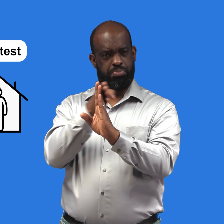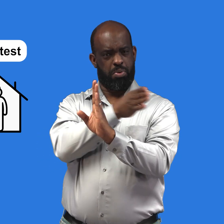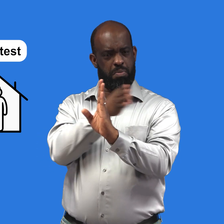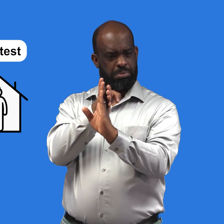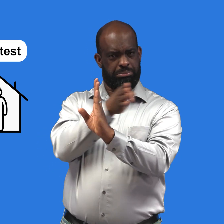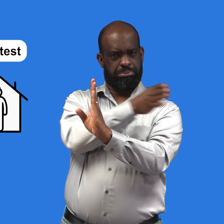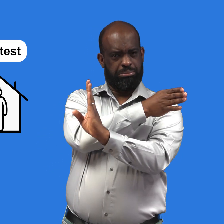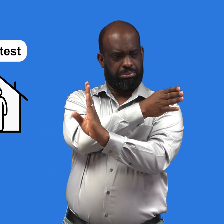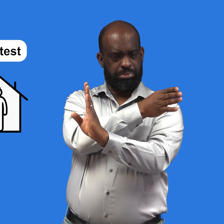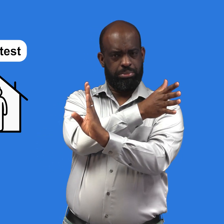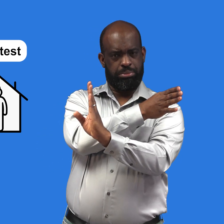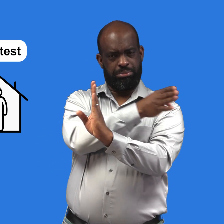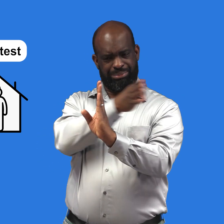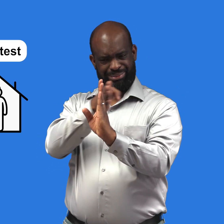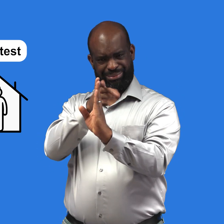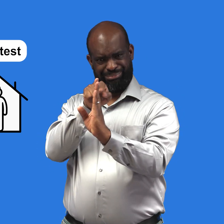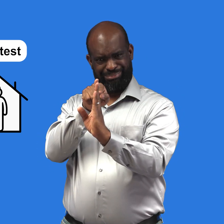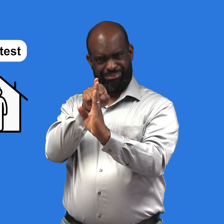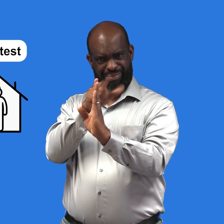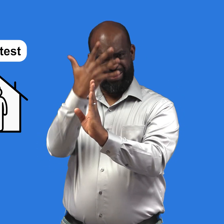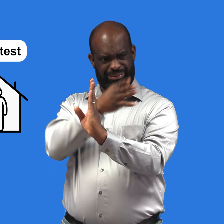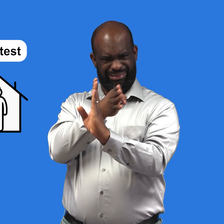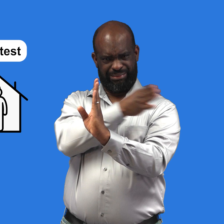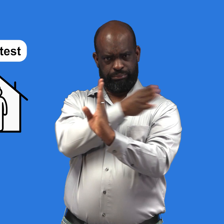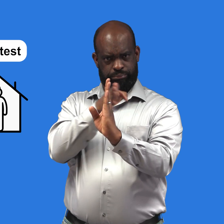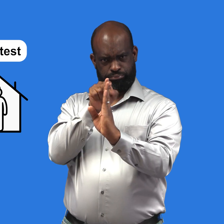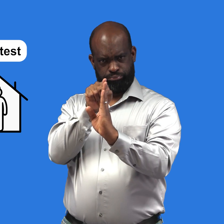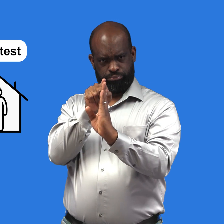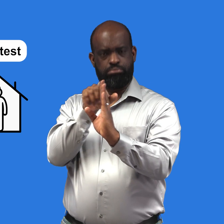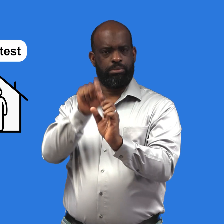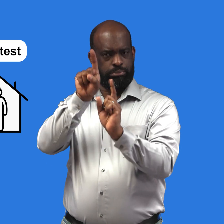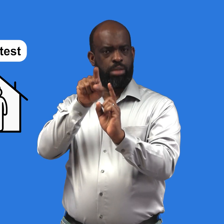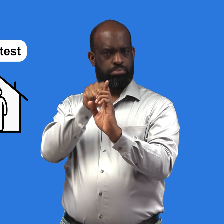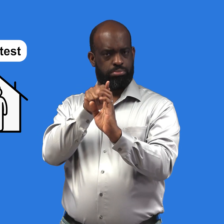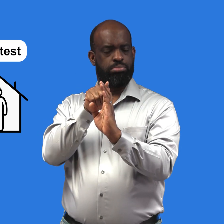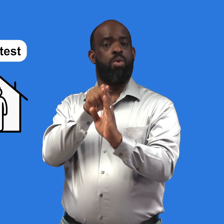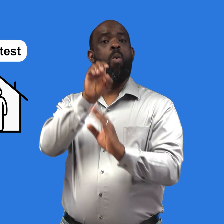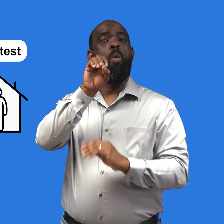or the last time you saw the person who has COVID-19.